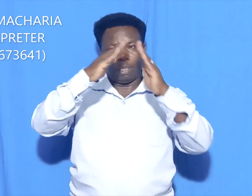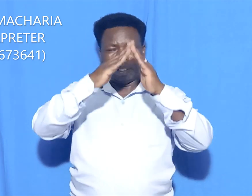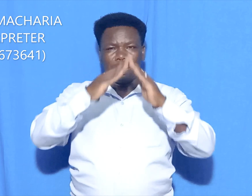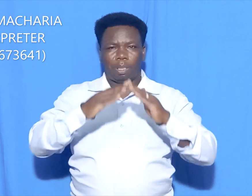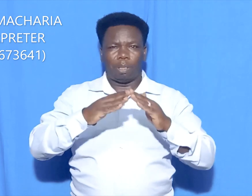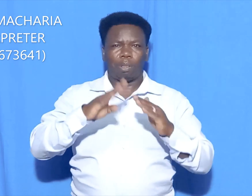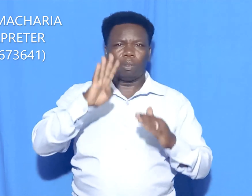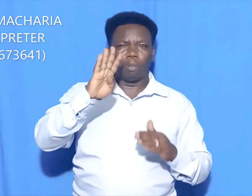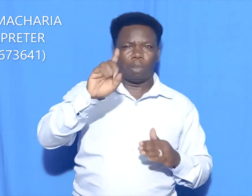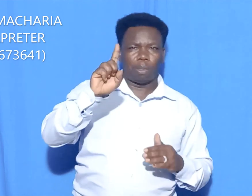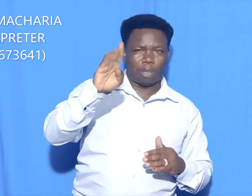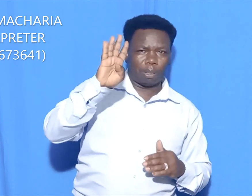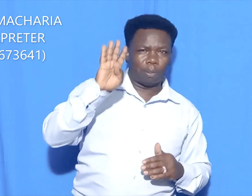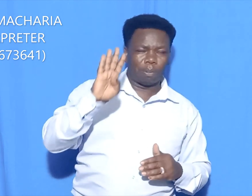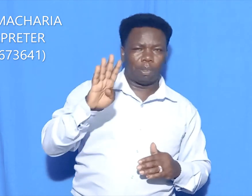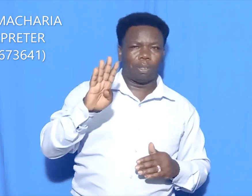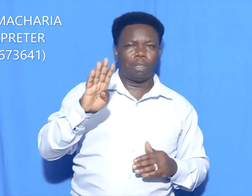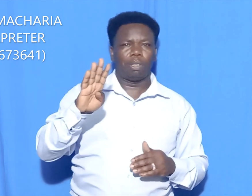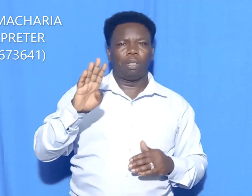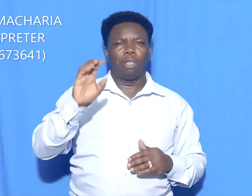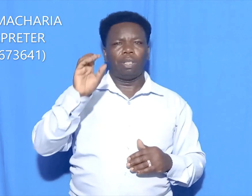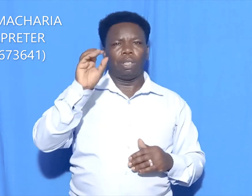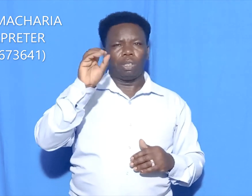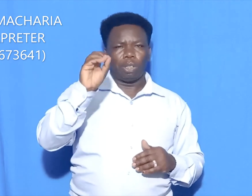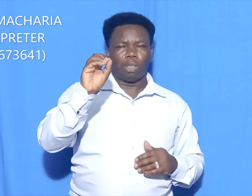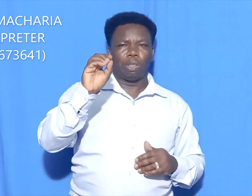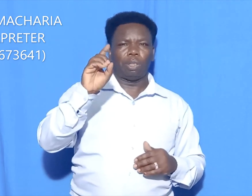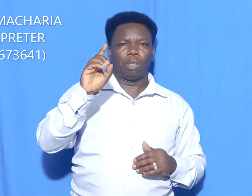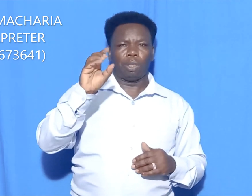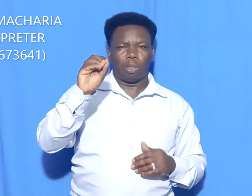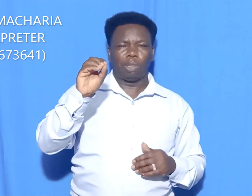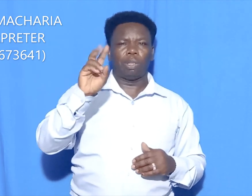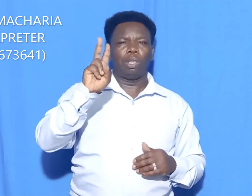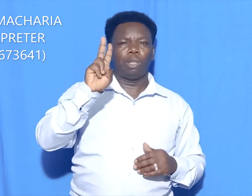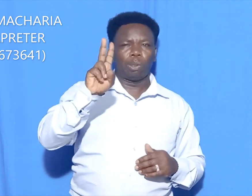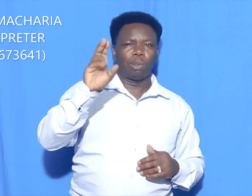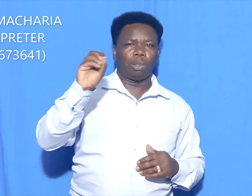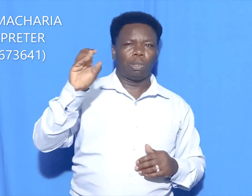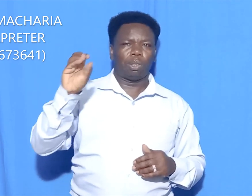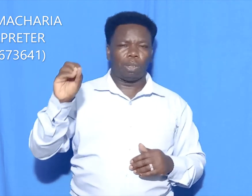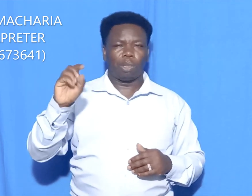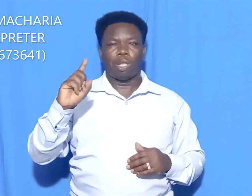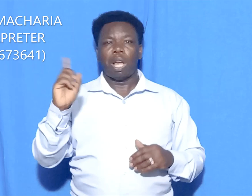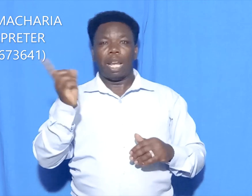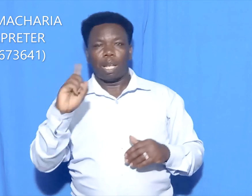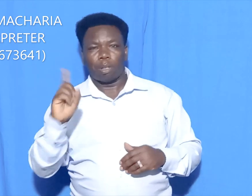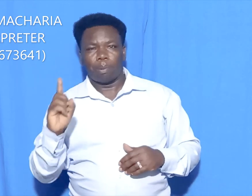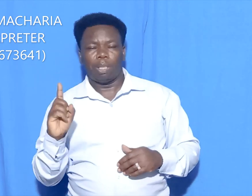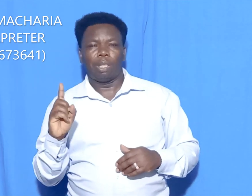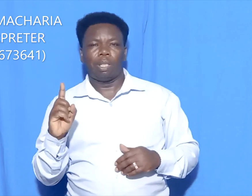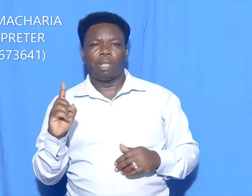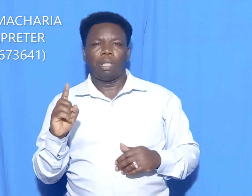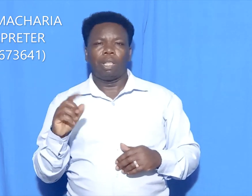.00200-111